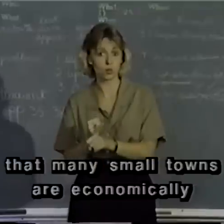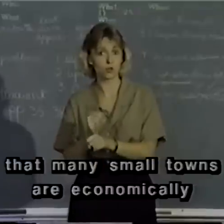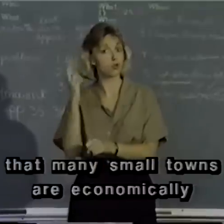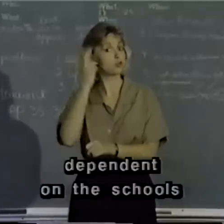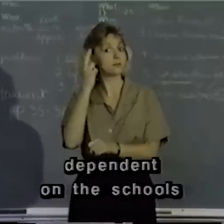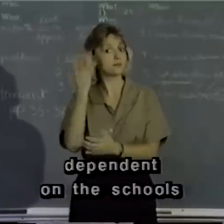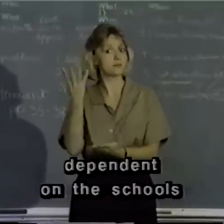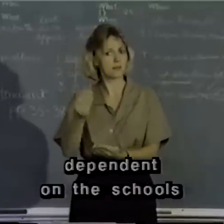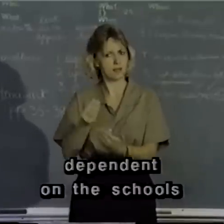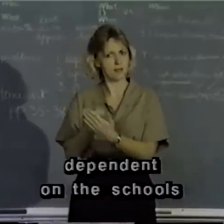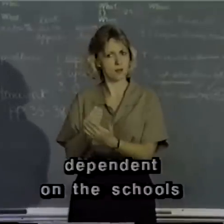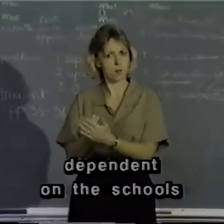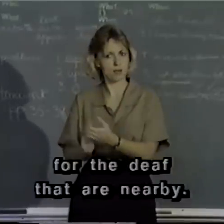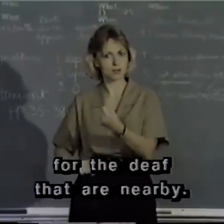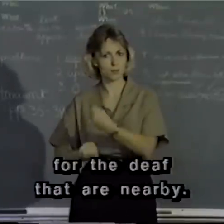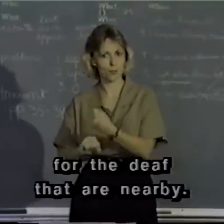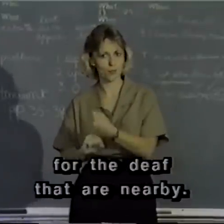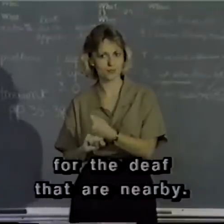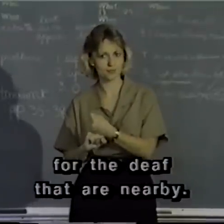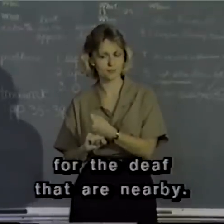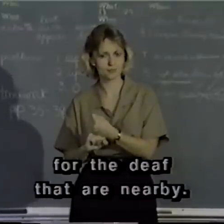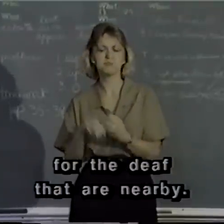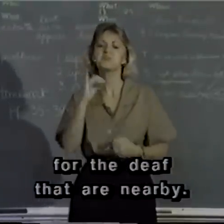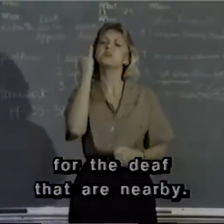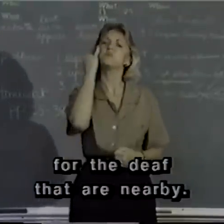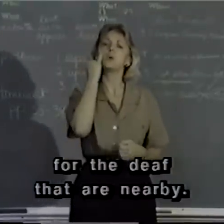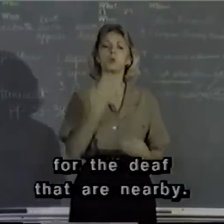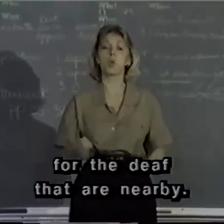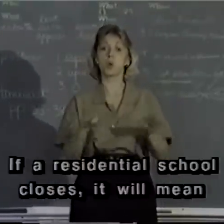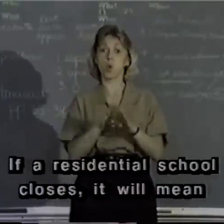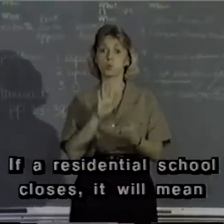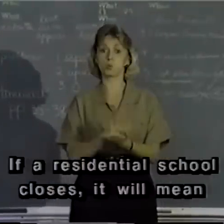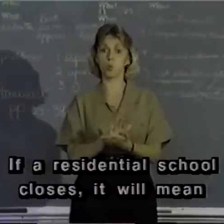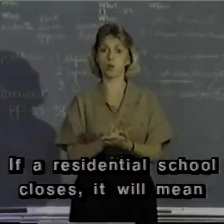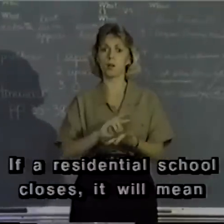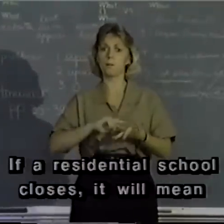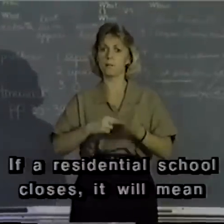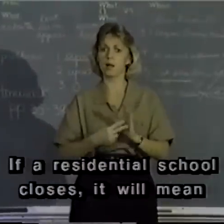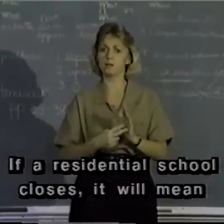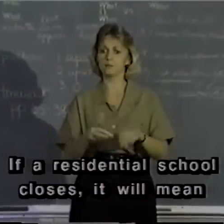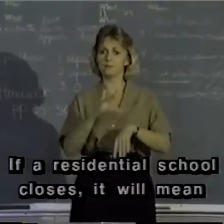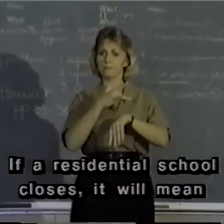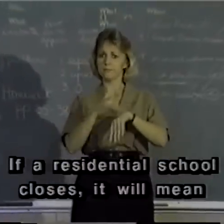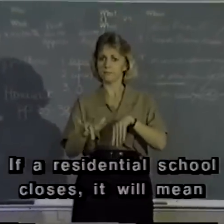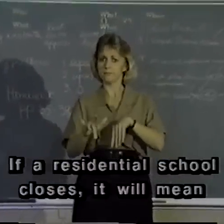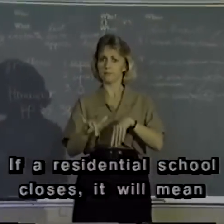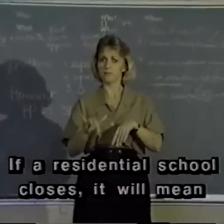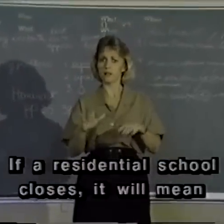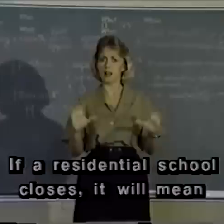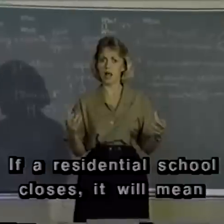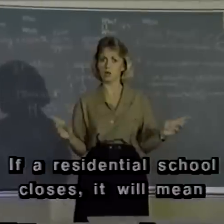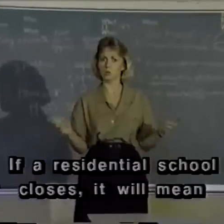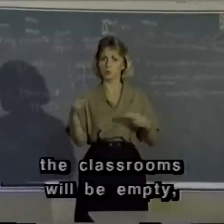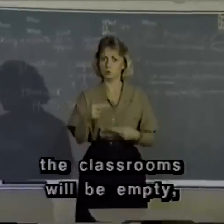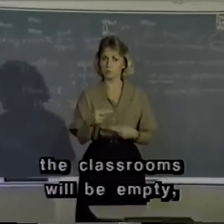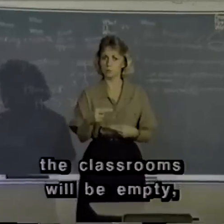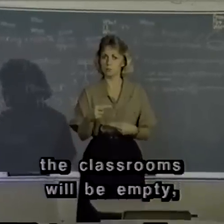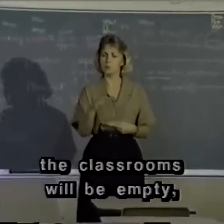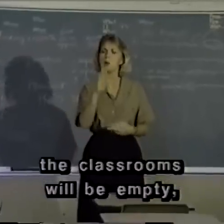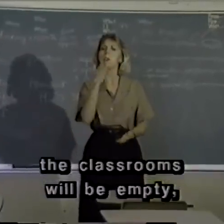dependent on the schools for the deaf that are nearby. If a residential school closes, it will mean the classrooms will be